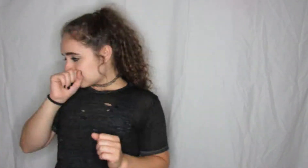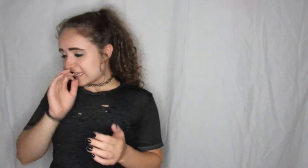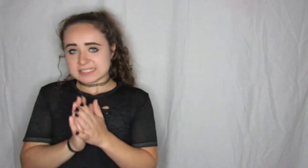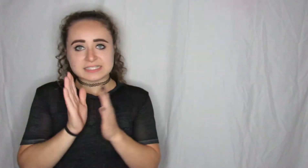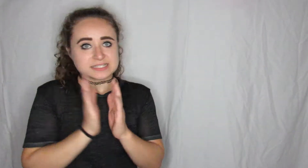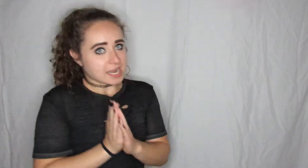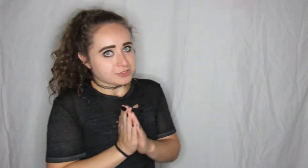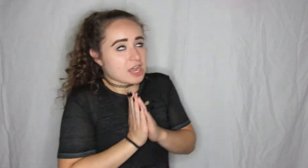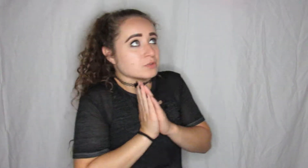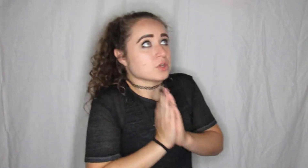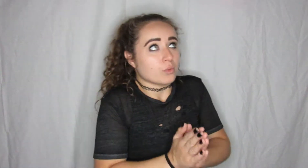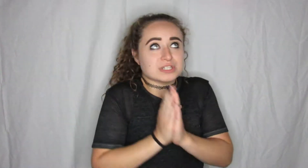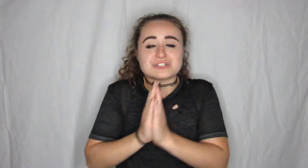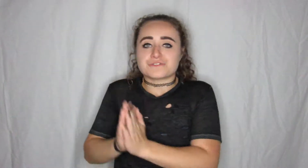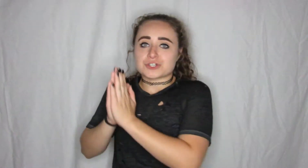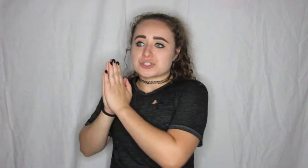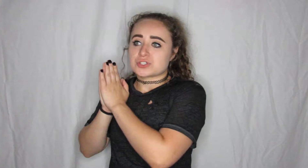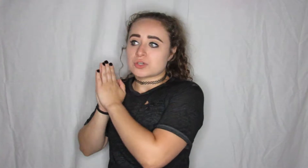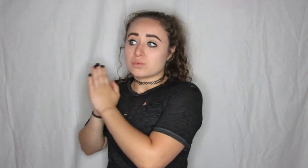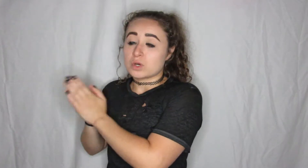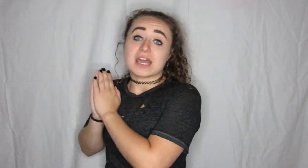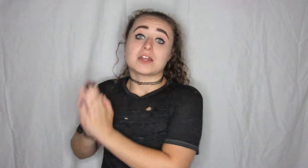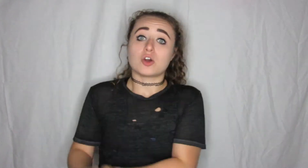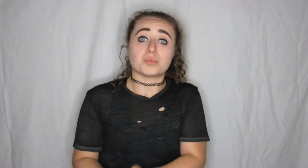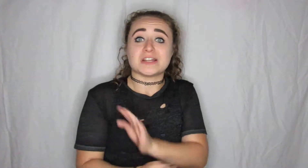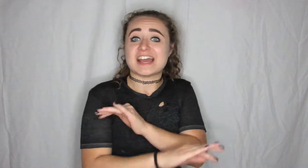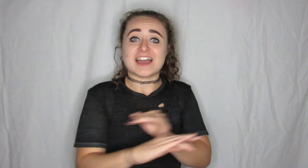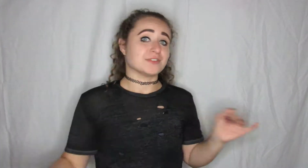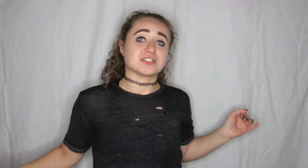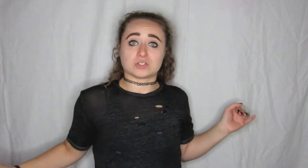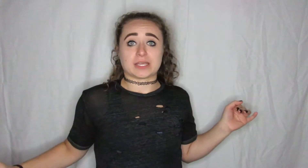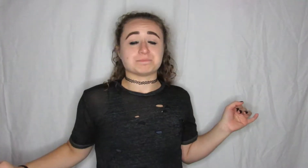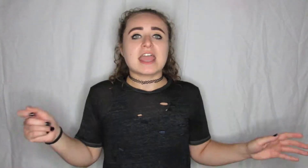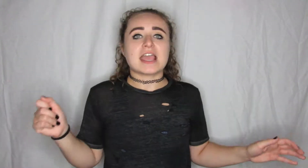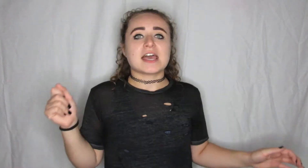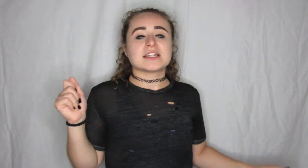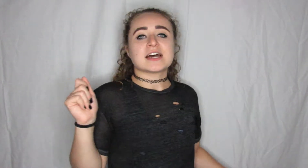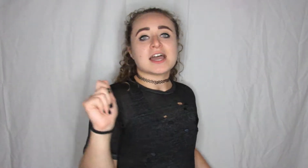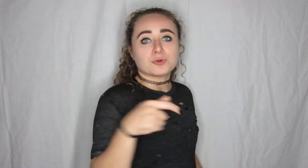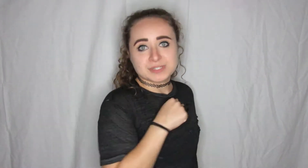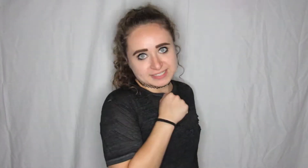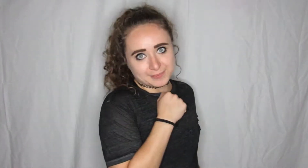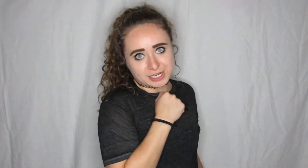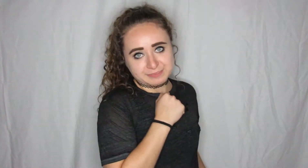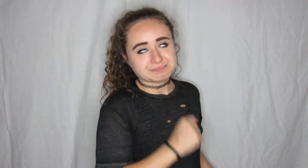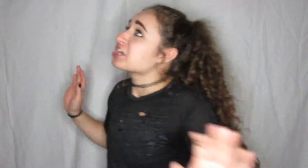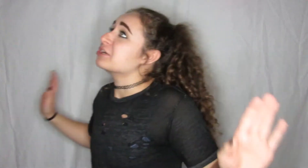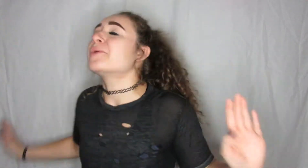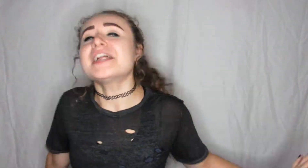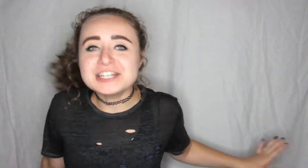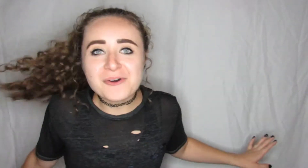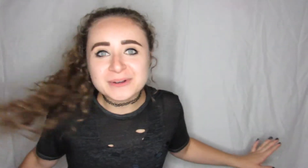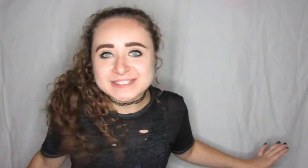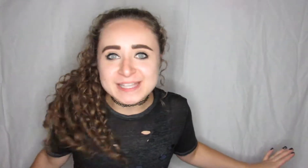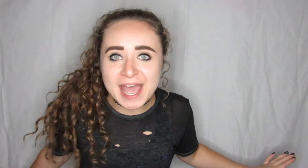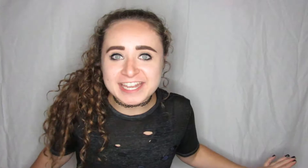his snapchat was always the first one I had open every single day and I opened a snapchat you want to know what it said